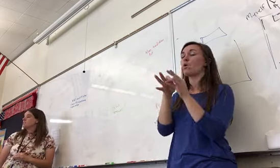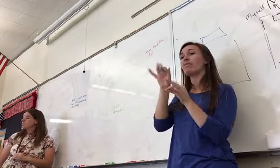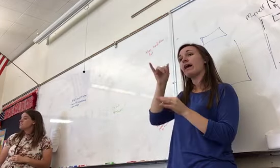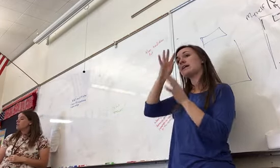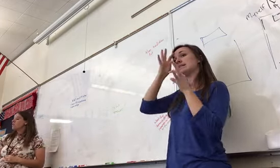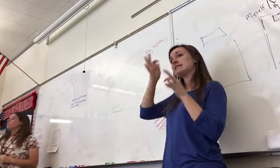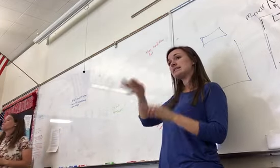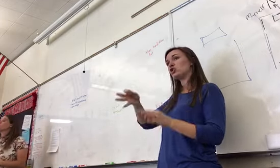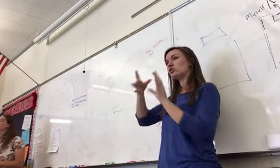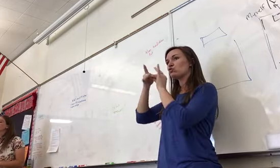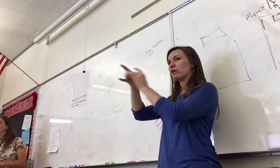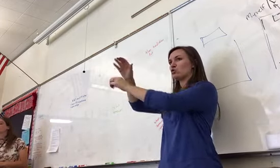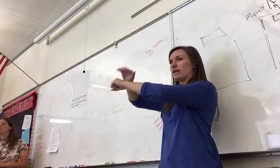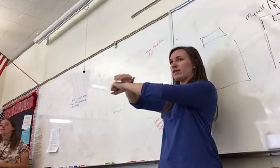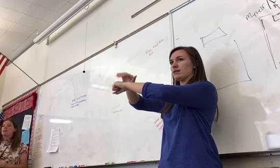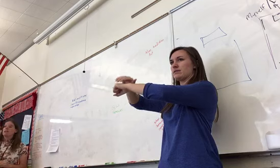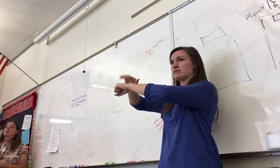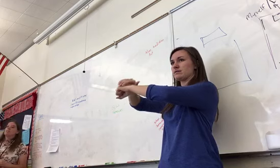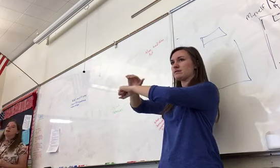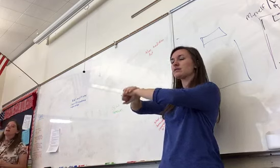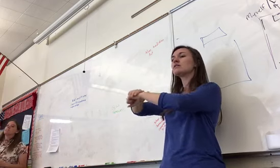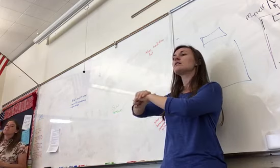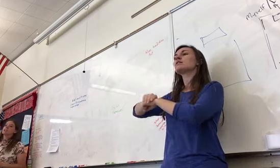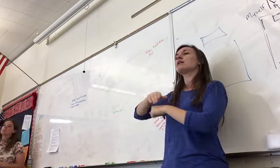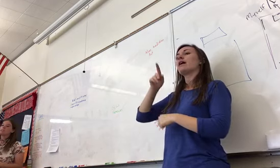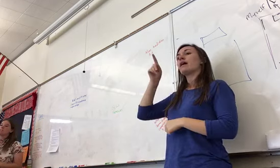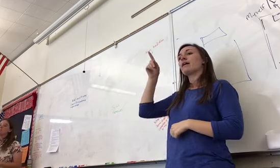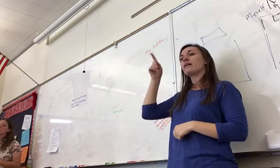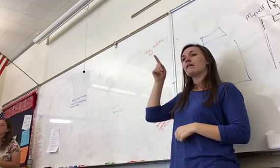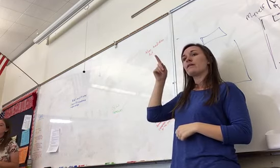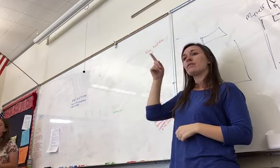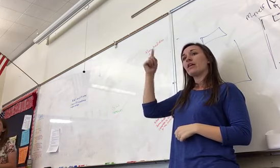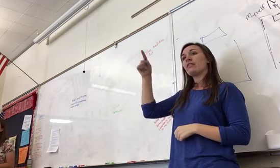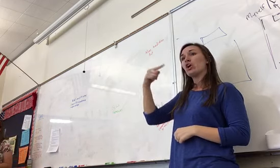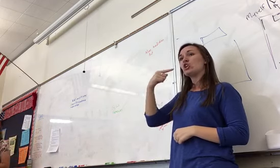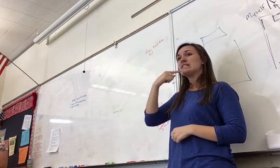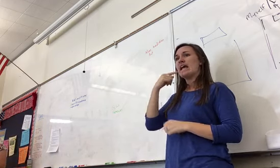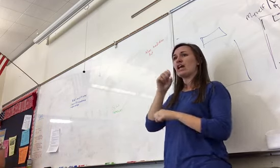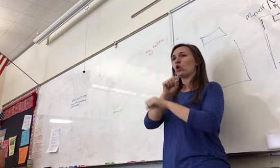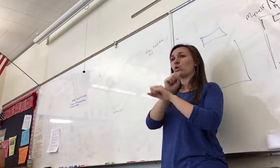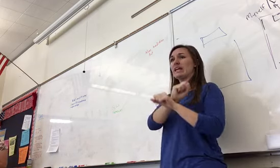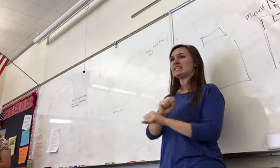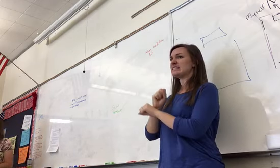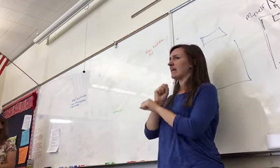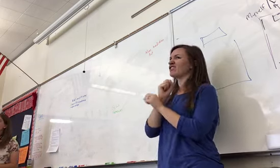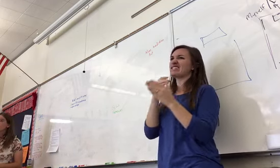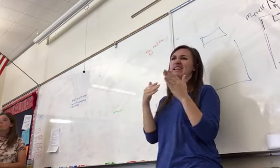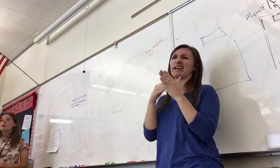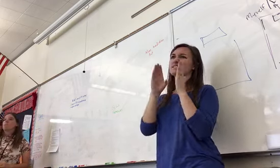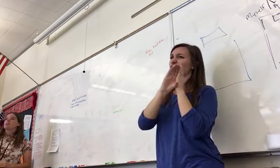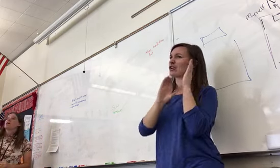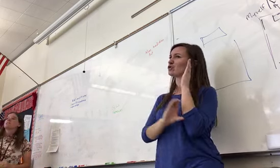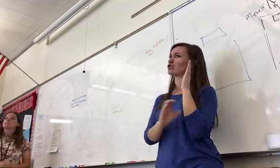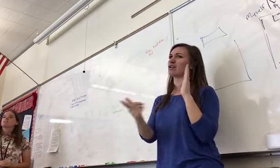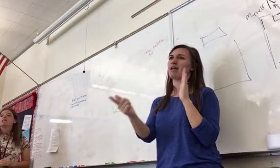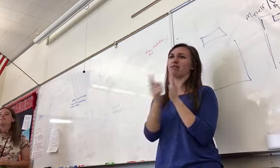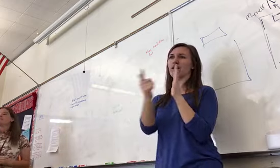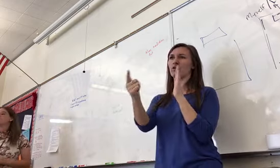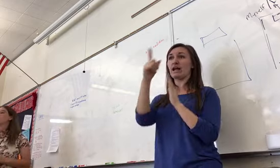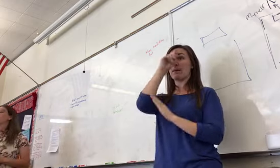England where they are going to say that slavery is unconstitutional. It is illegal. And because this slavery is now